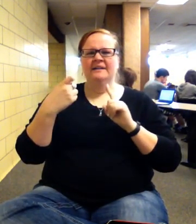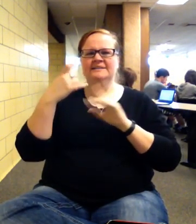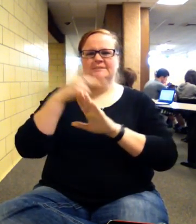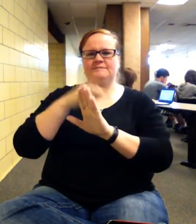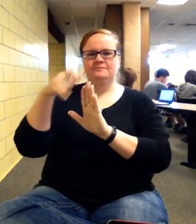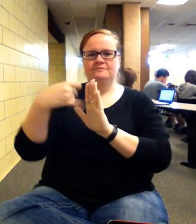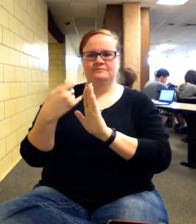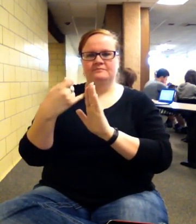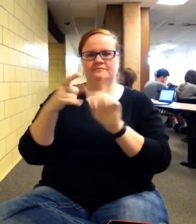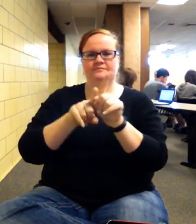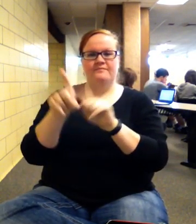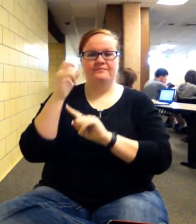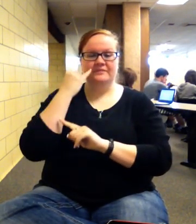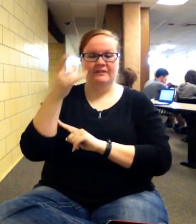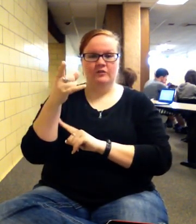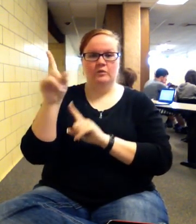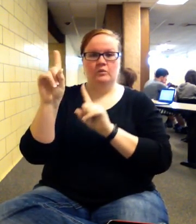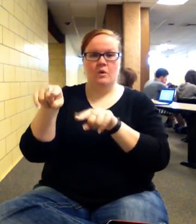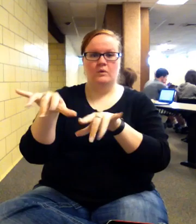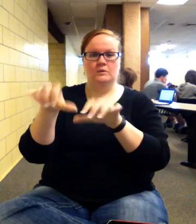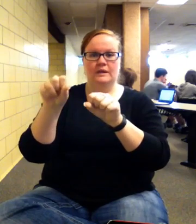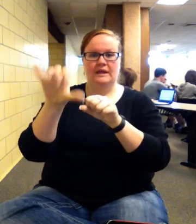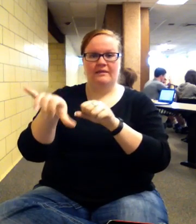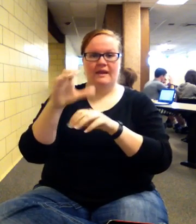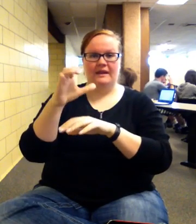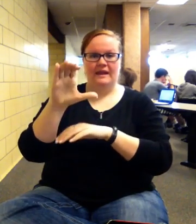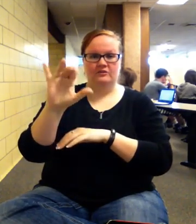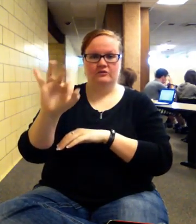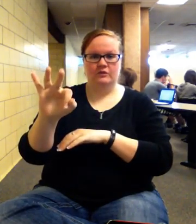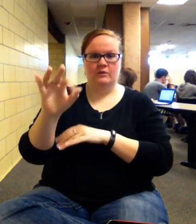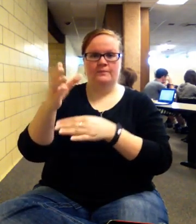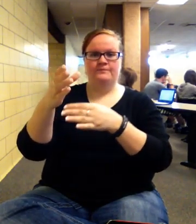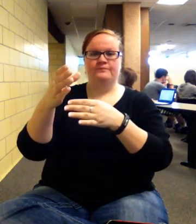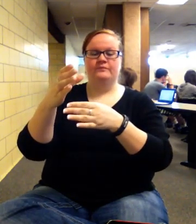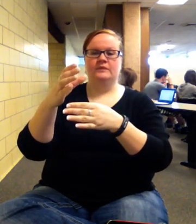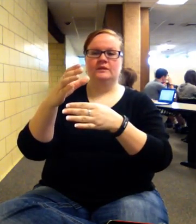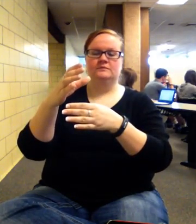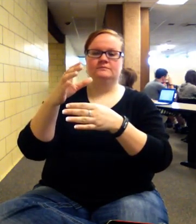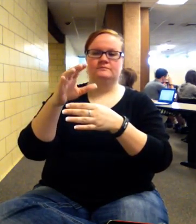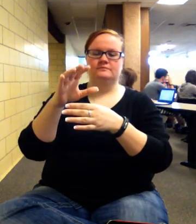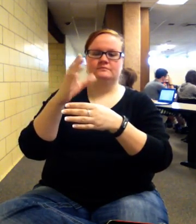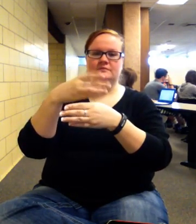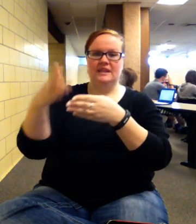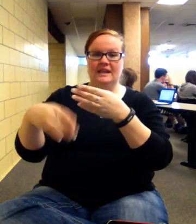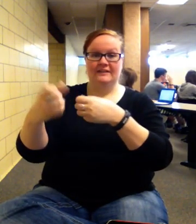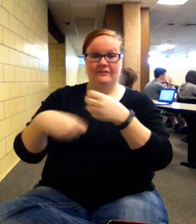as if you're going to go and take that cash flow at the end of the year and invest it at the required rate of return.